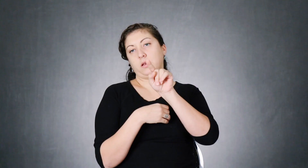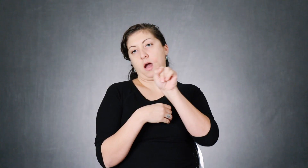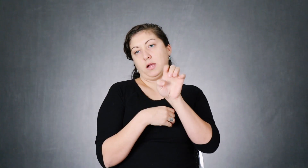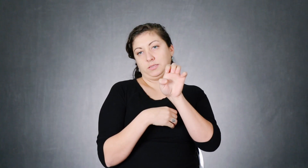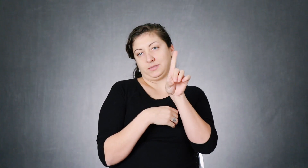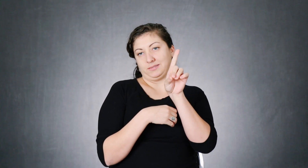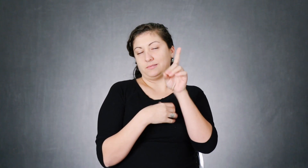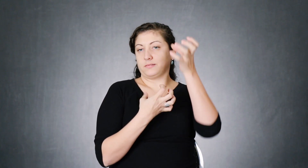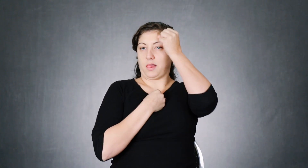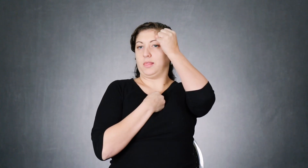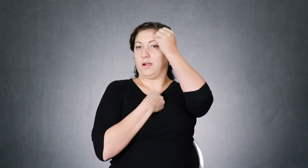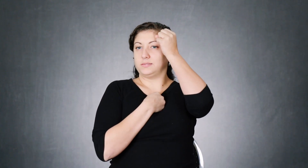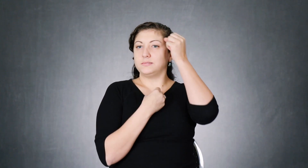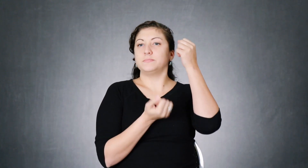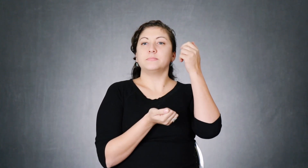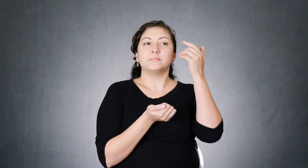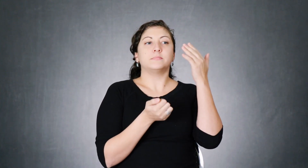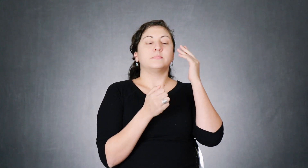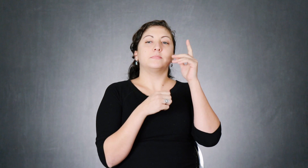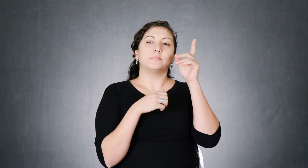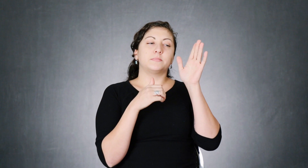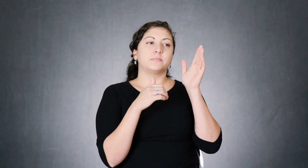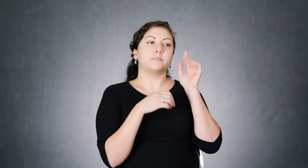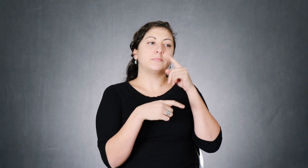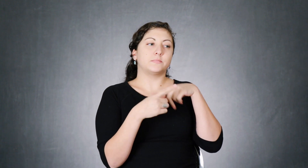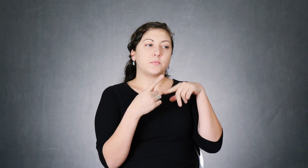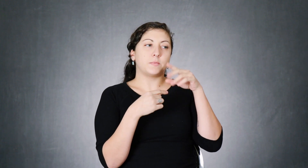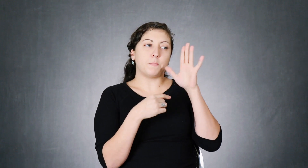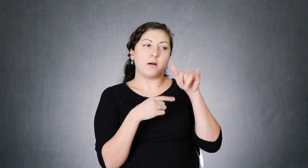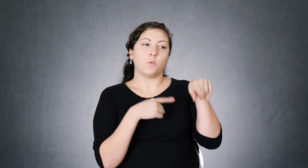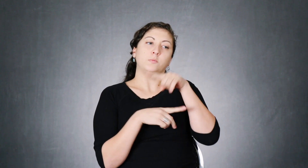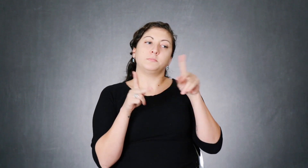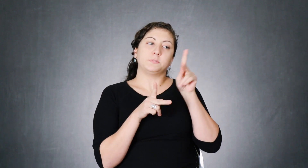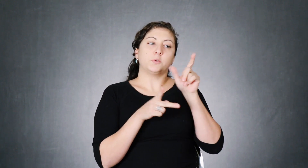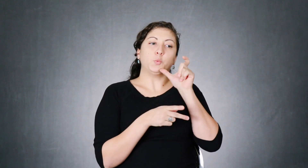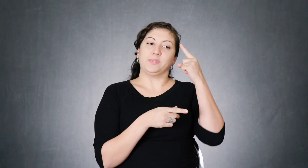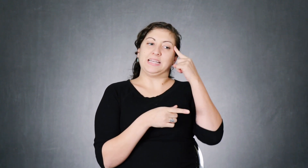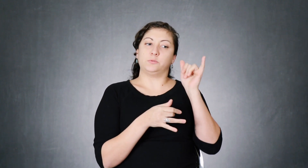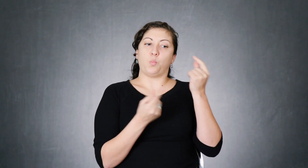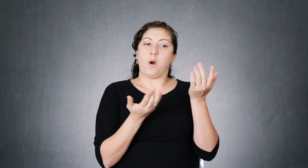We have been colonized by those who think they know what's best for us and what is an appropriate accommodation for us.